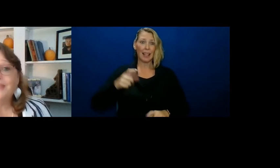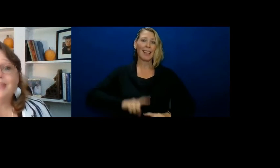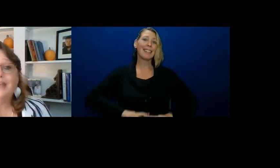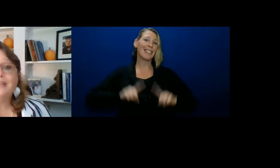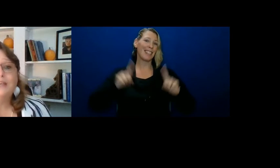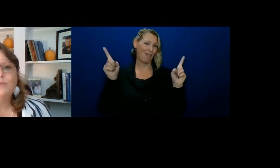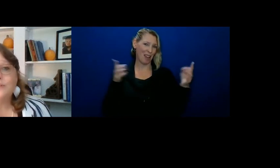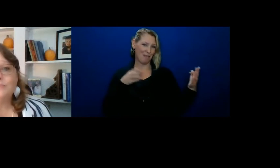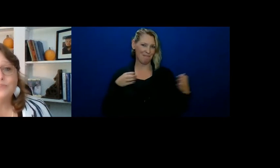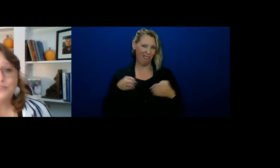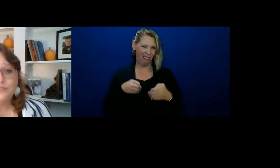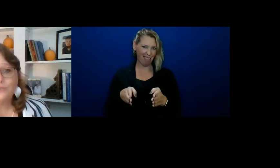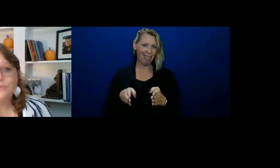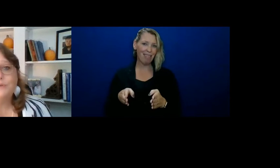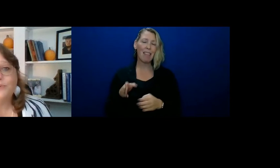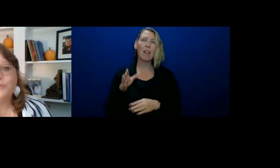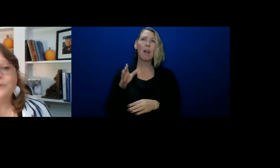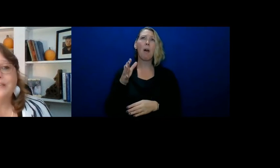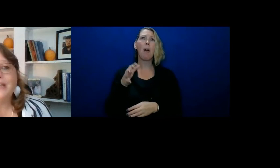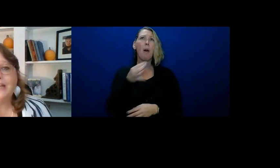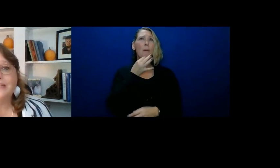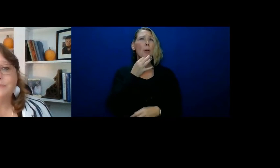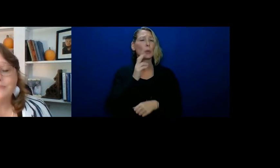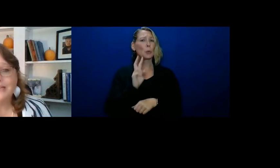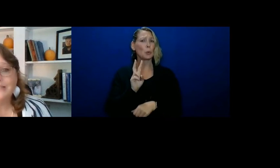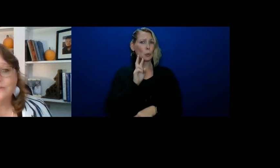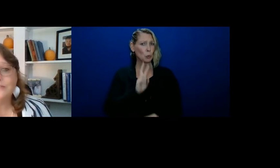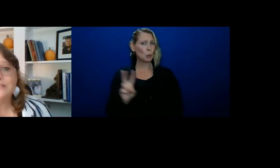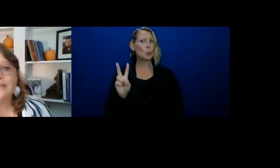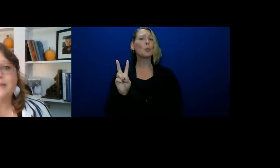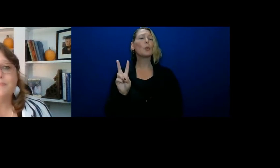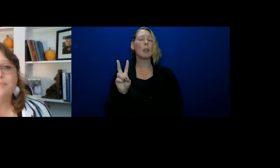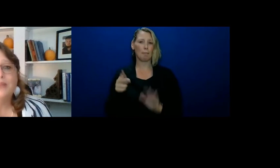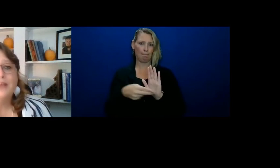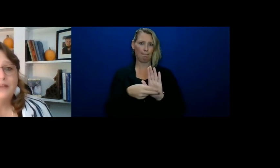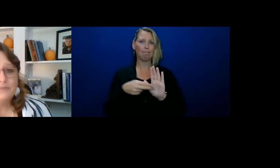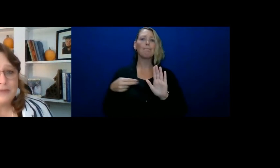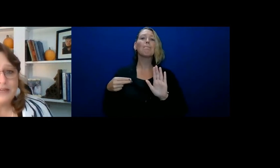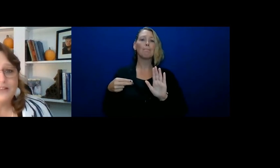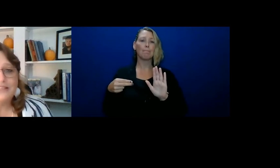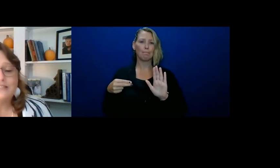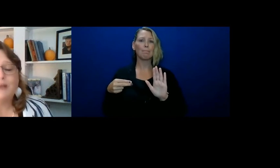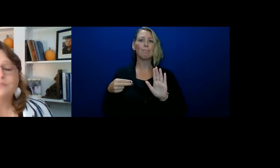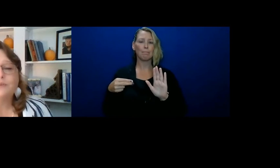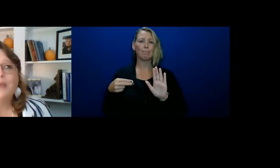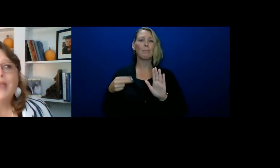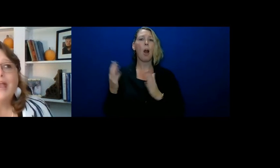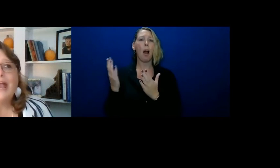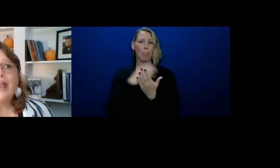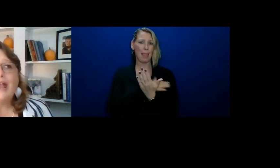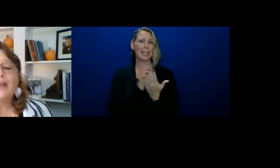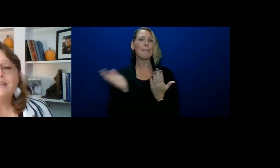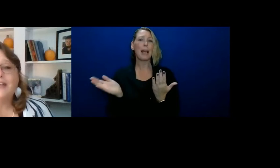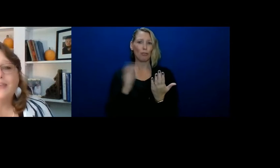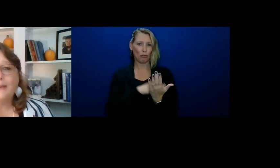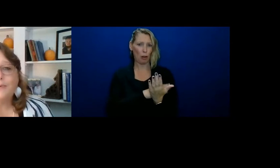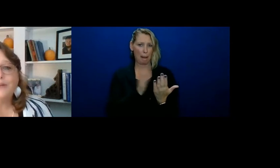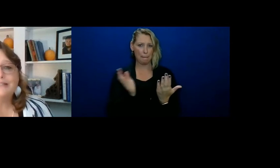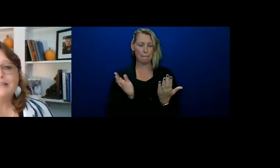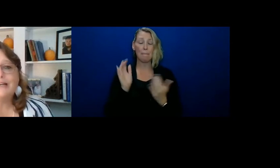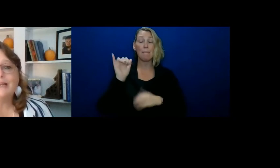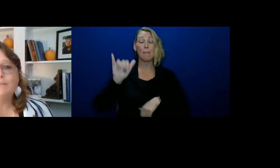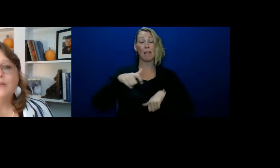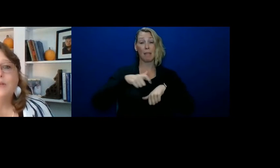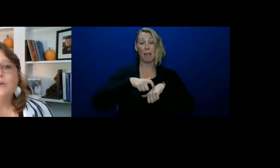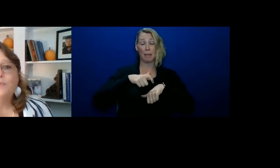path, and he was almost two before we had him diagnosed as being on the spectrum. And at that